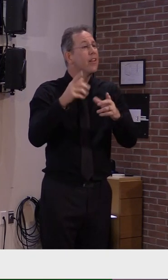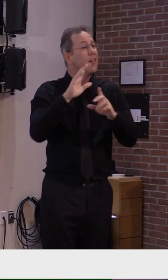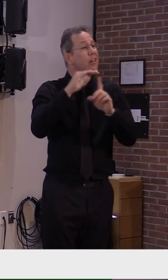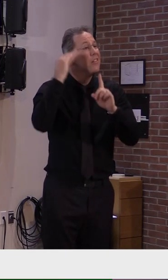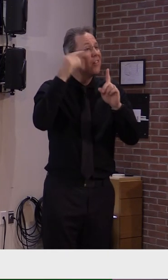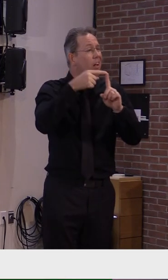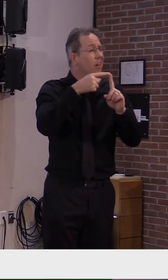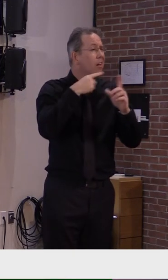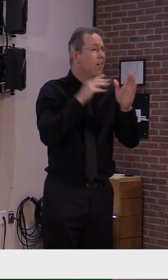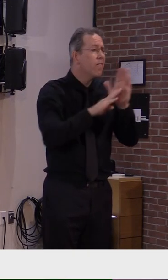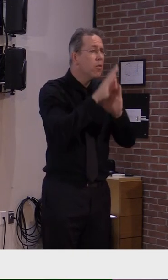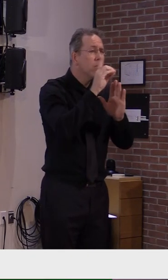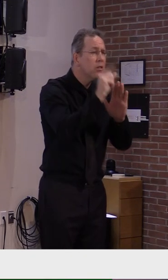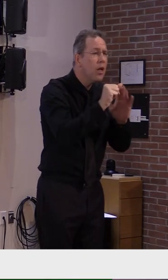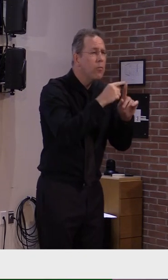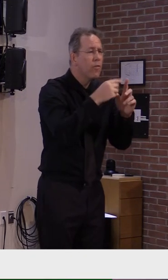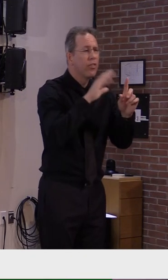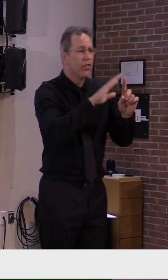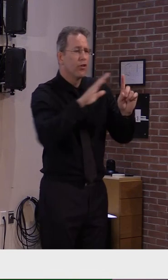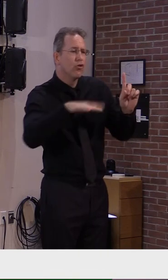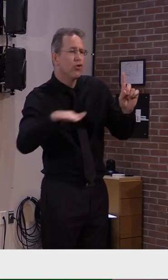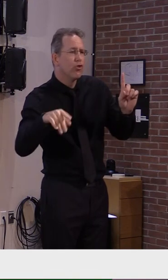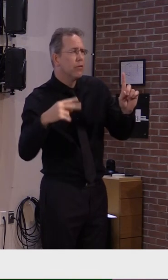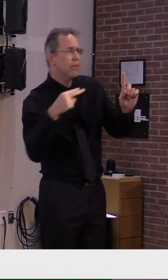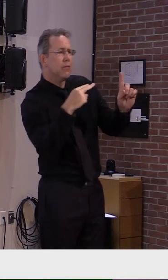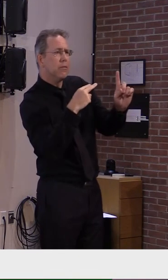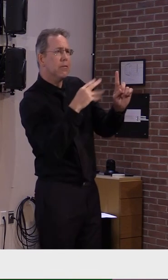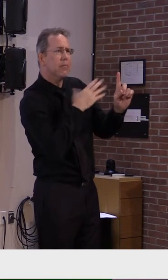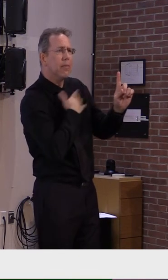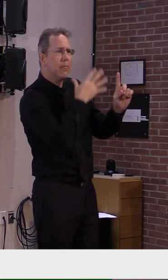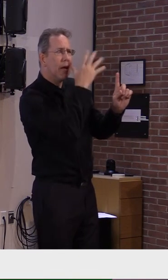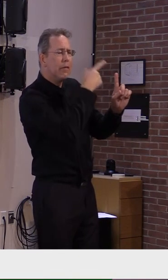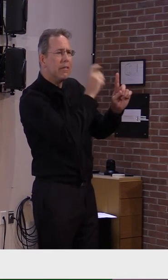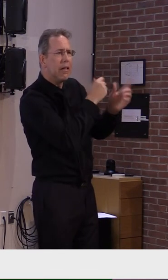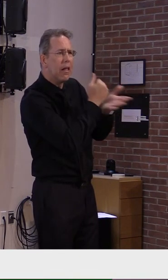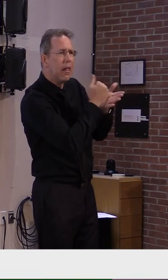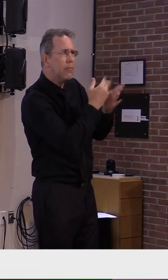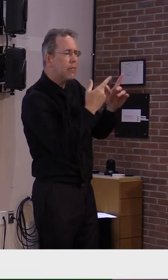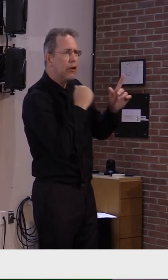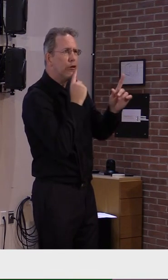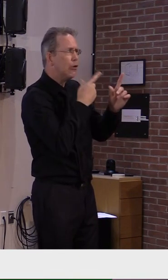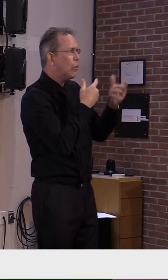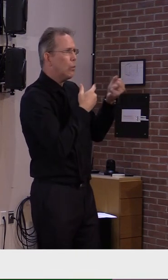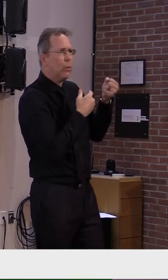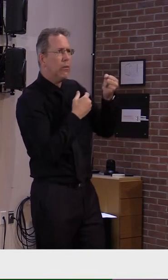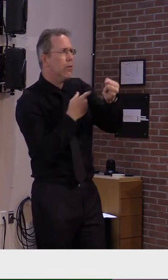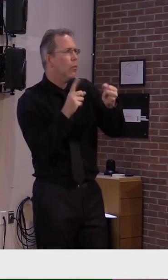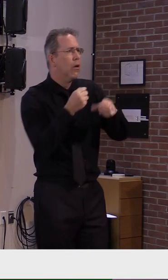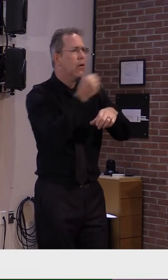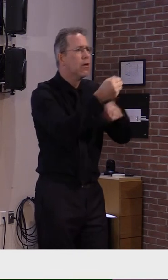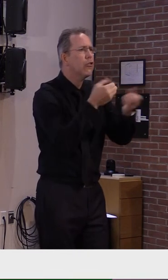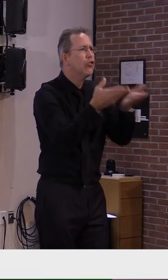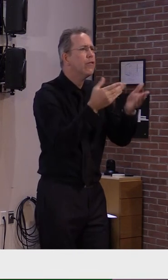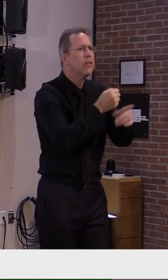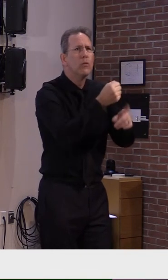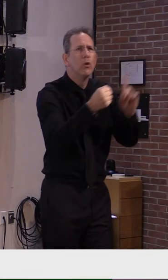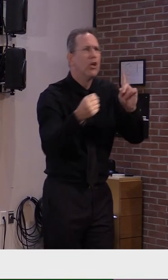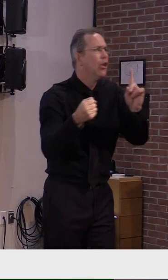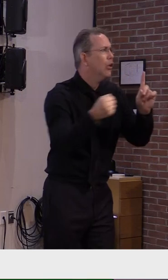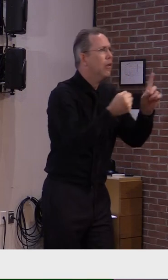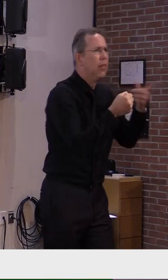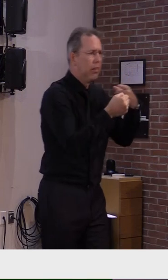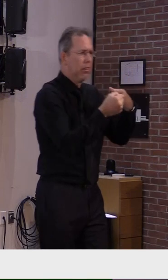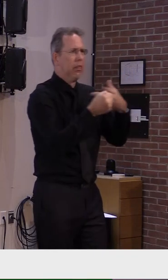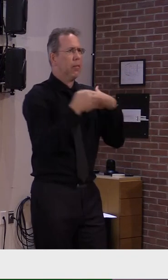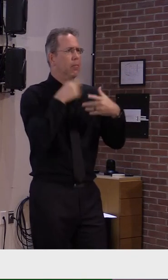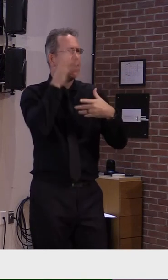reopened. However, based on the increasing risk and community transmission we are seeing, we are concerned about these